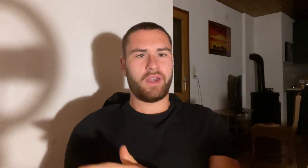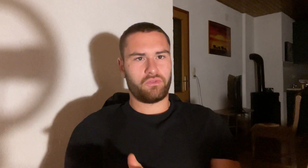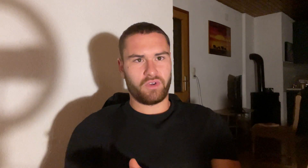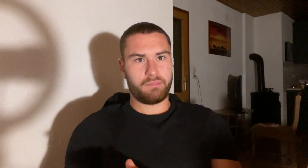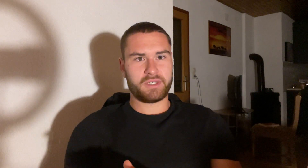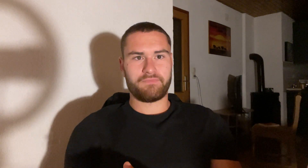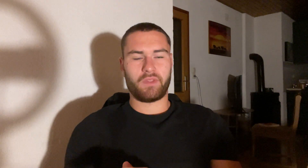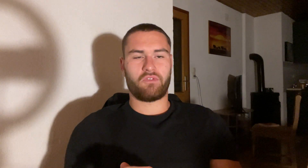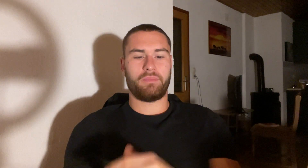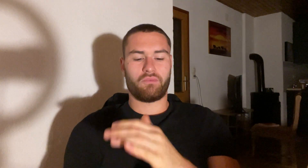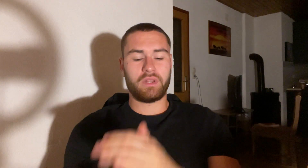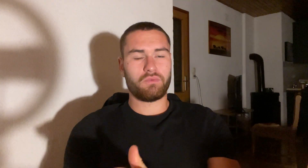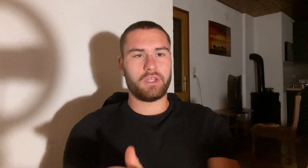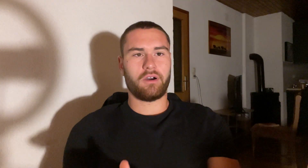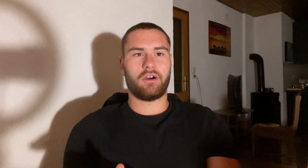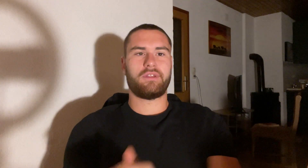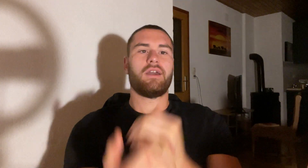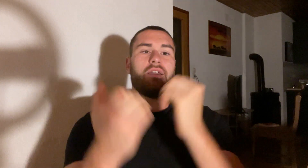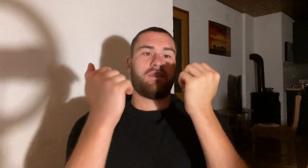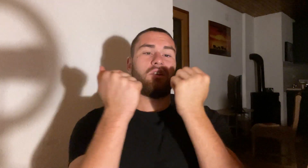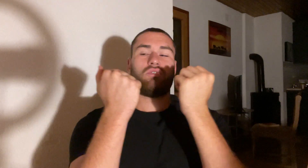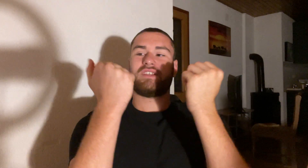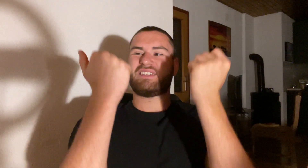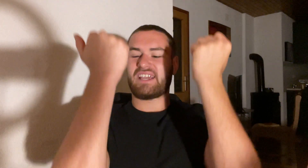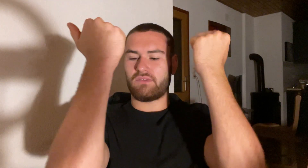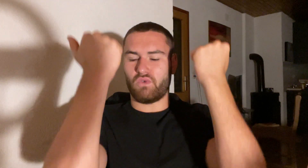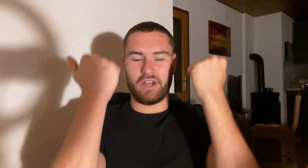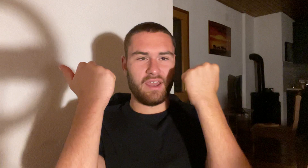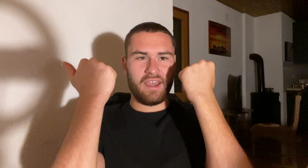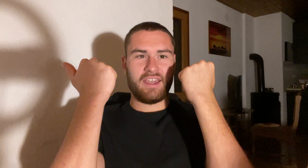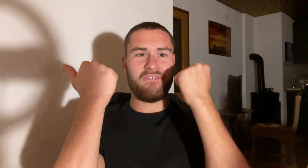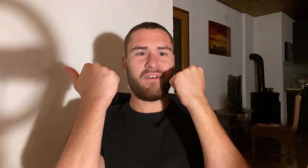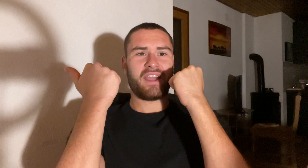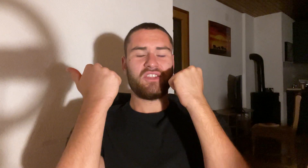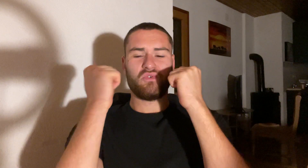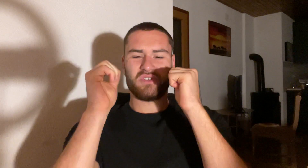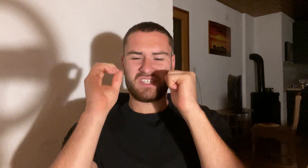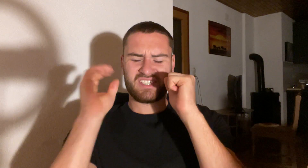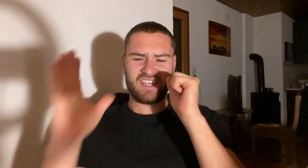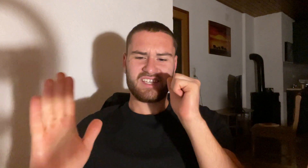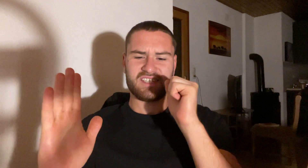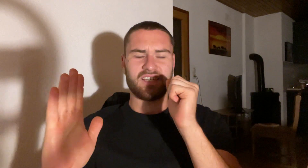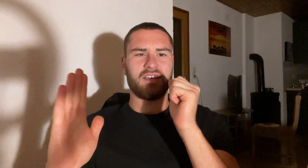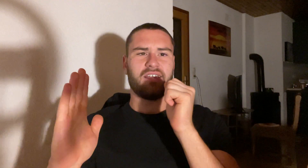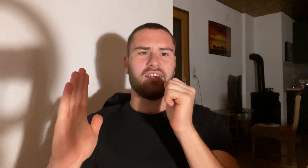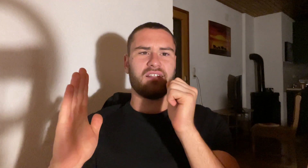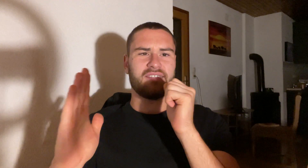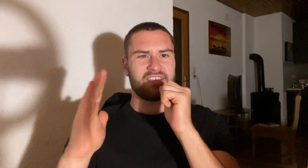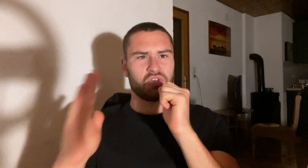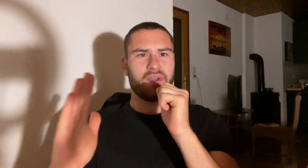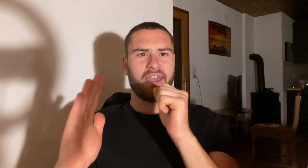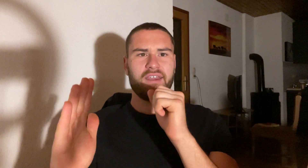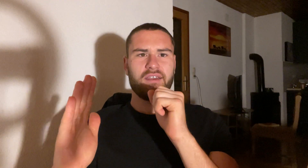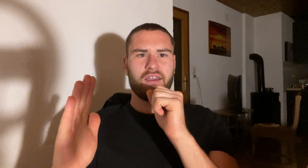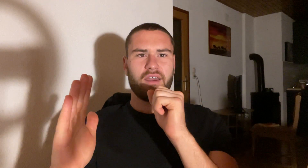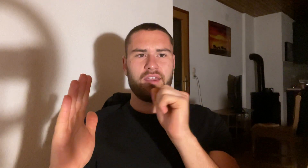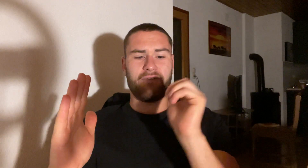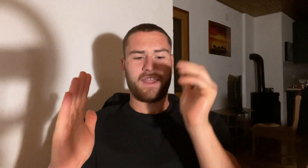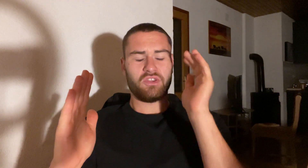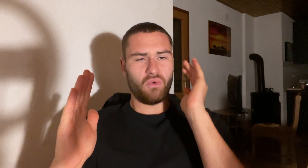eight reps. It will be really, really hard. Then on the second one, if I can do six, that's okay. If I can do